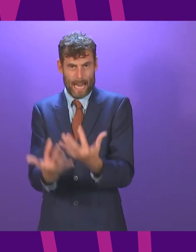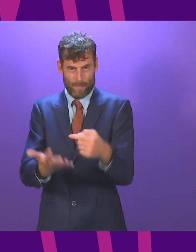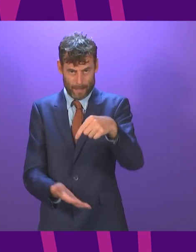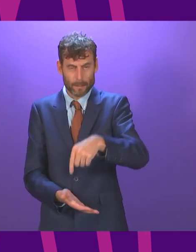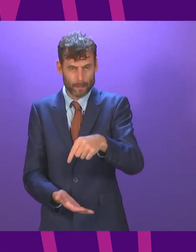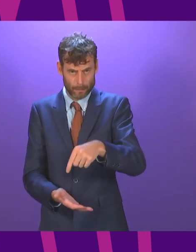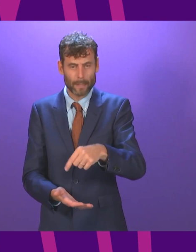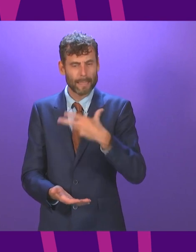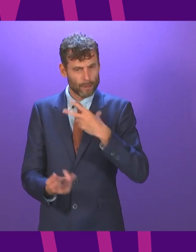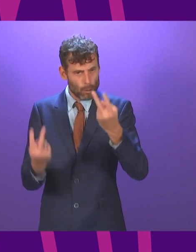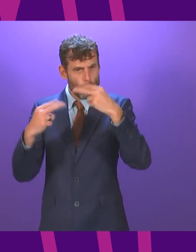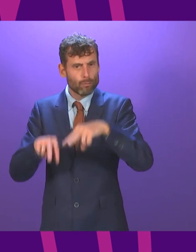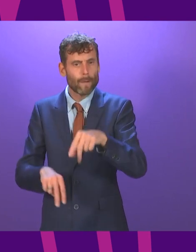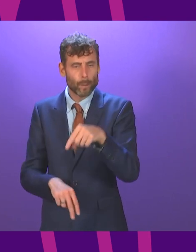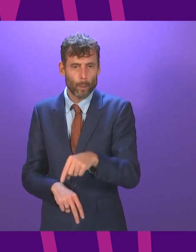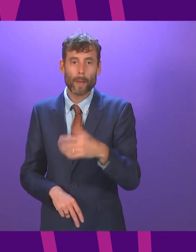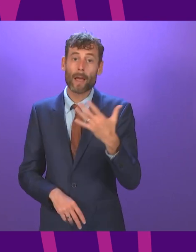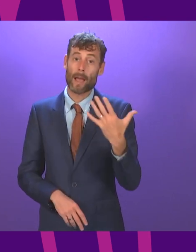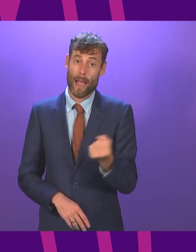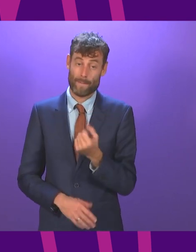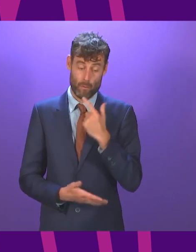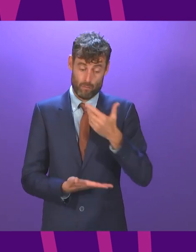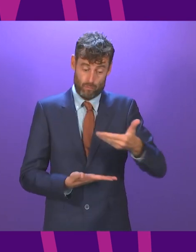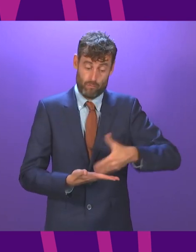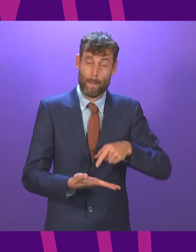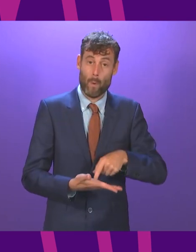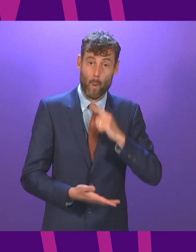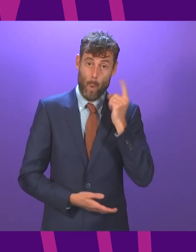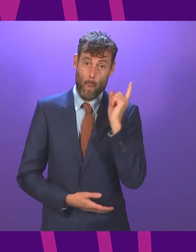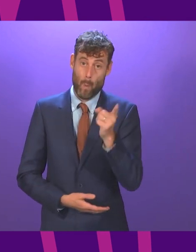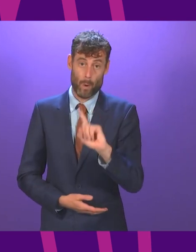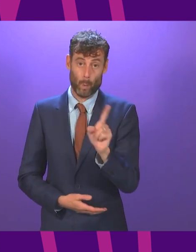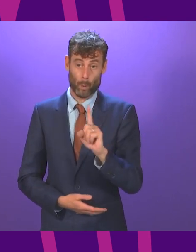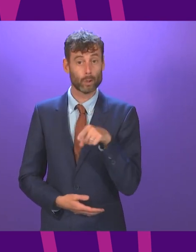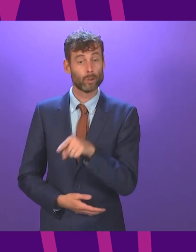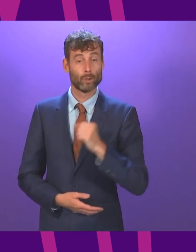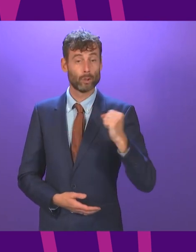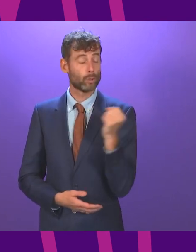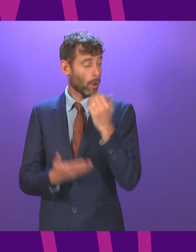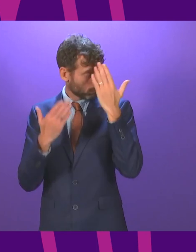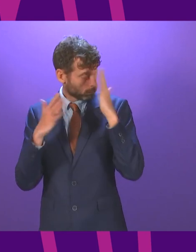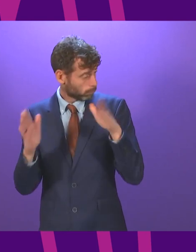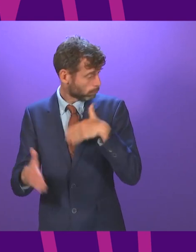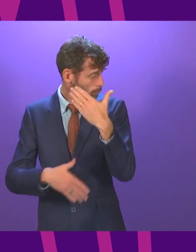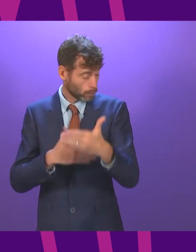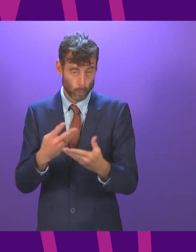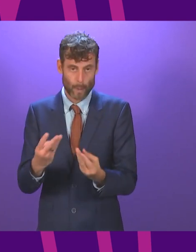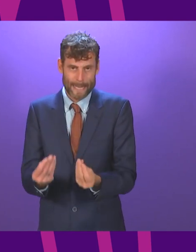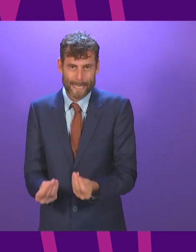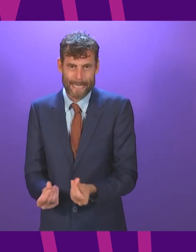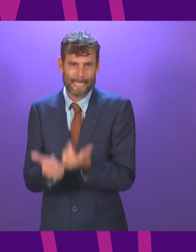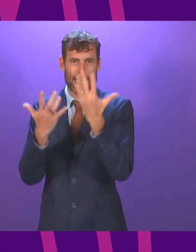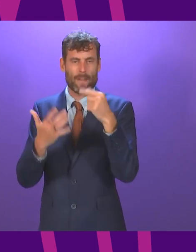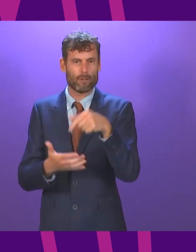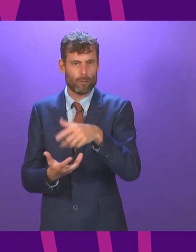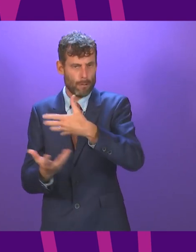website has a quote from mark ruskill warning that scotland is sleepwalking into an incineration nightmare and i